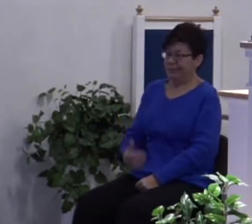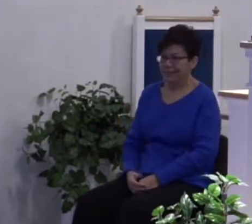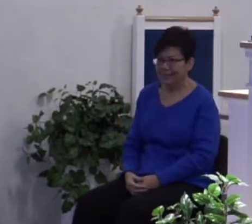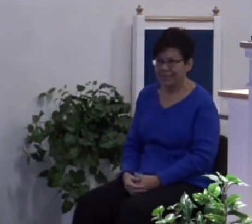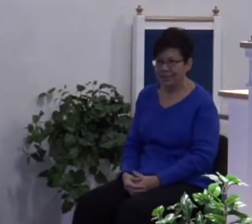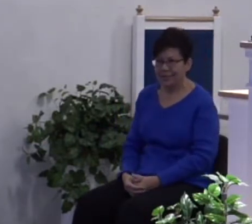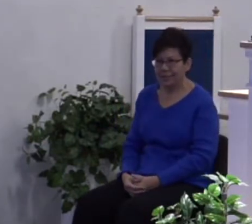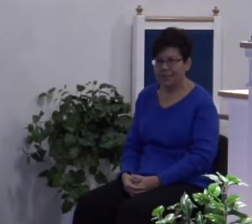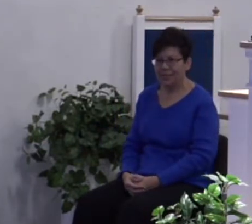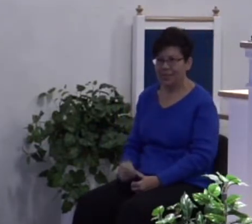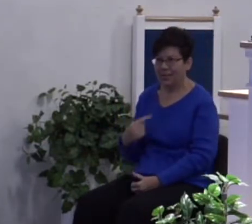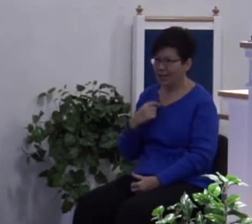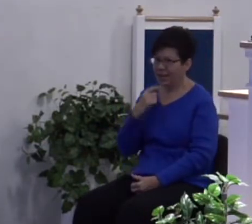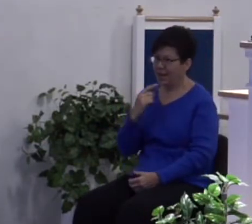And I don't get a lot of sleep at night.